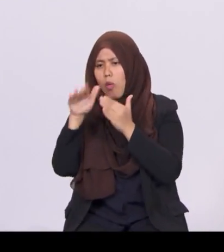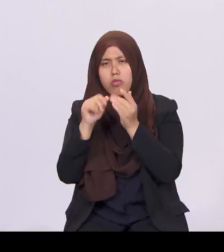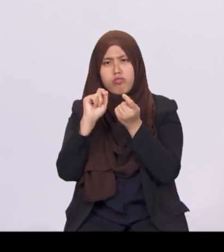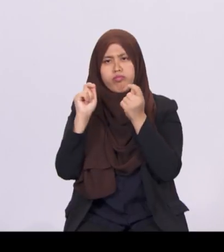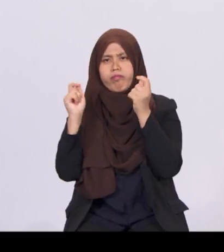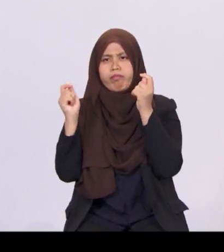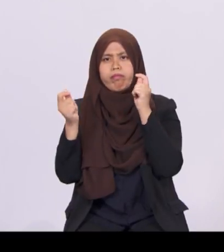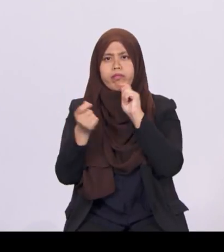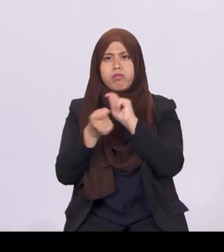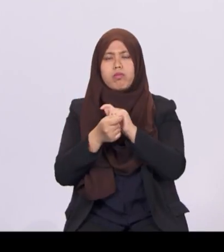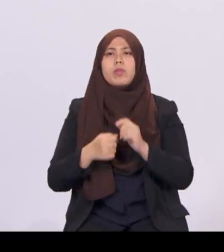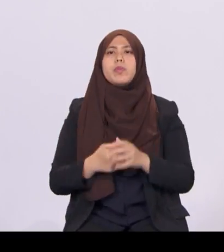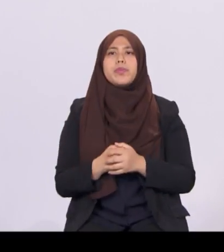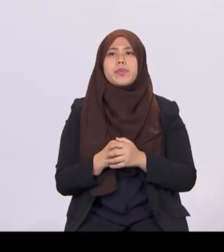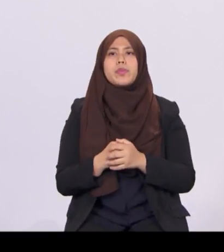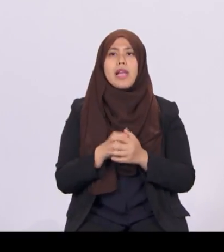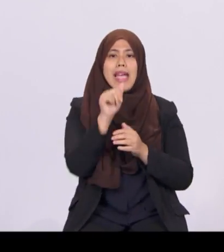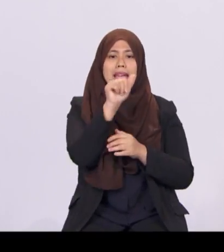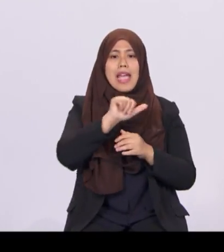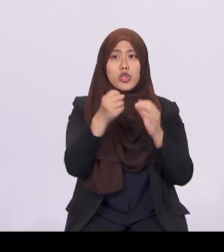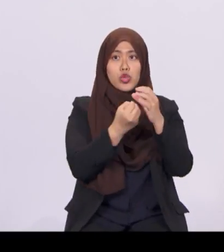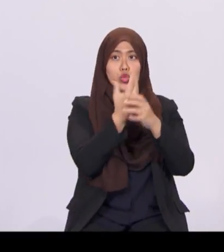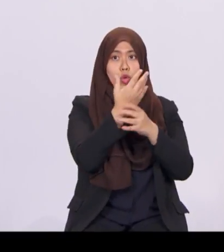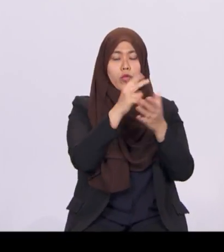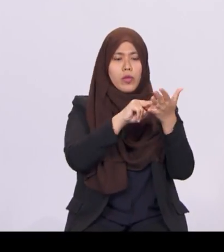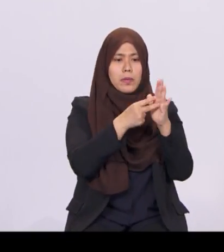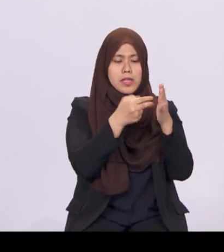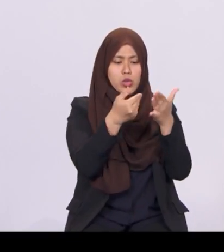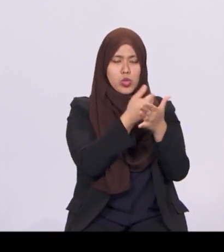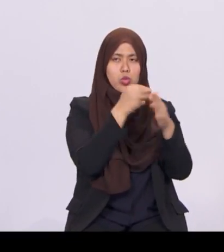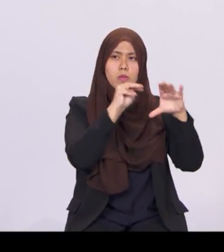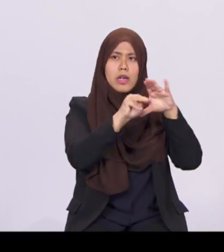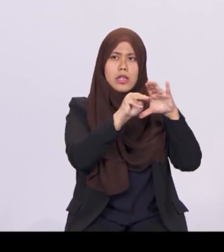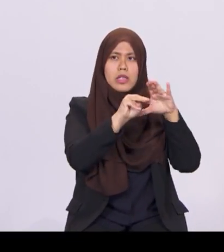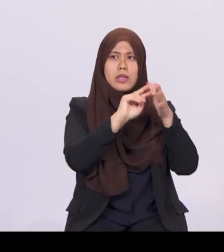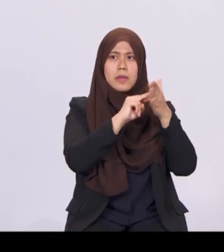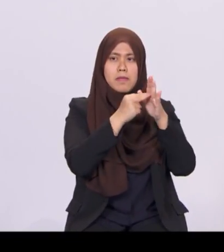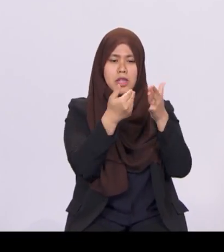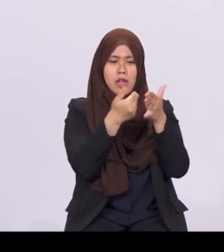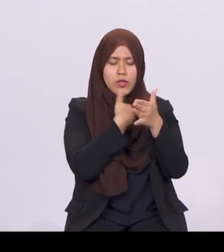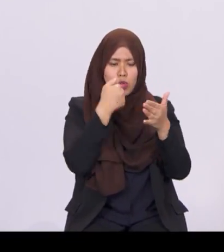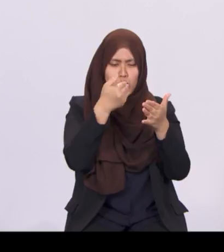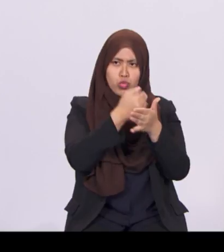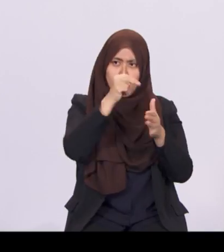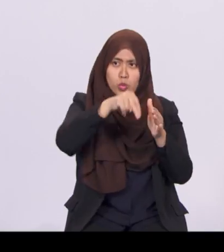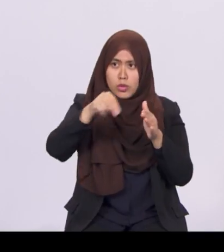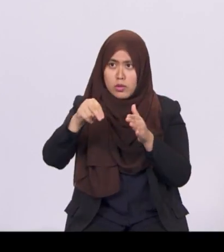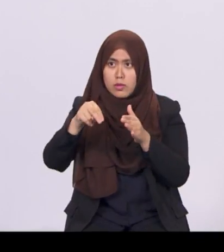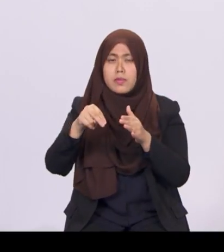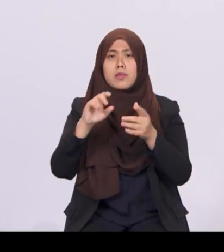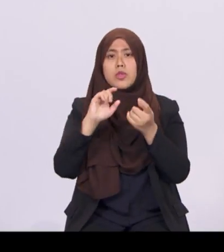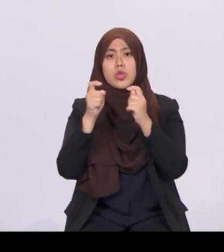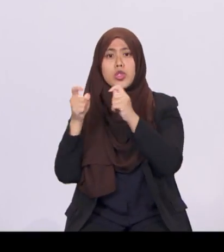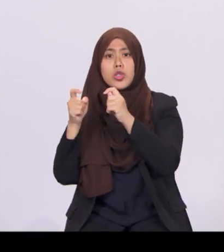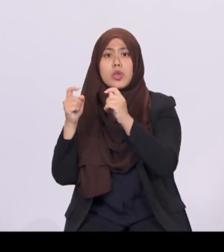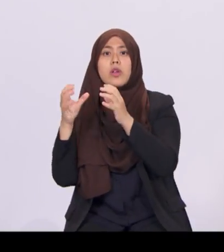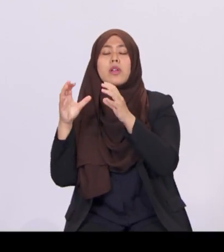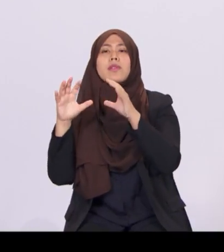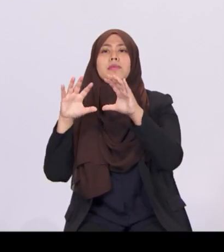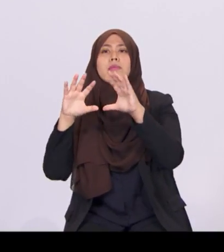Asia's growth means new markets with new needs to be met. Changing global patterns of production and consumption, together